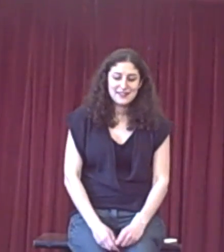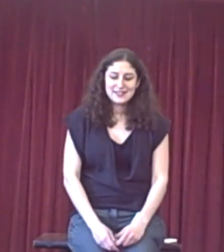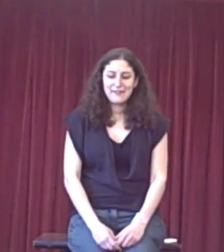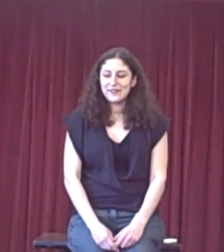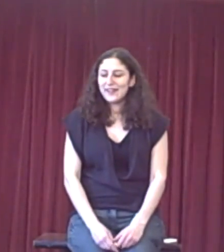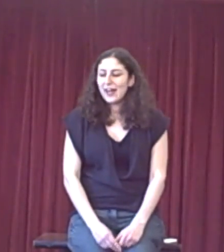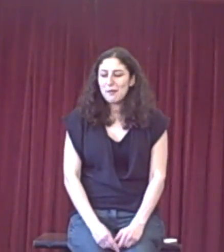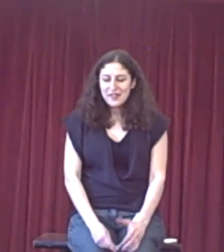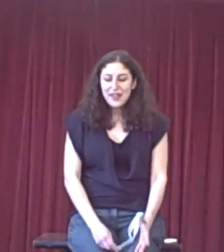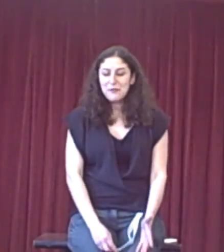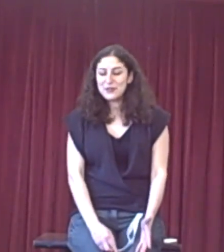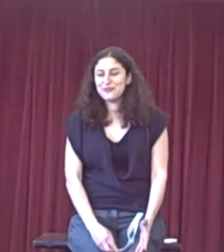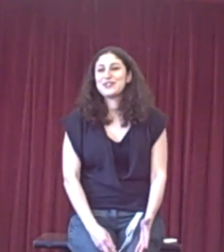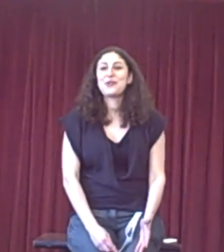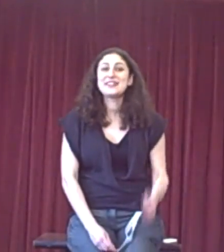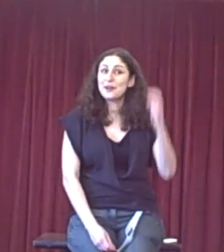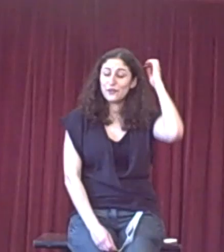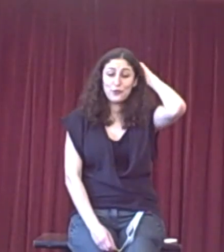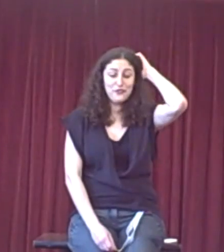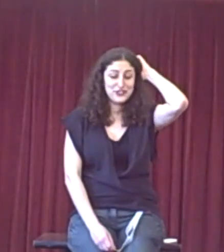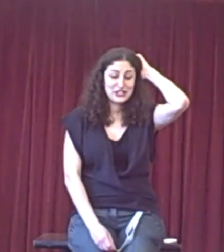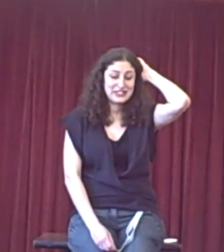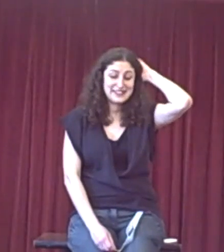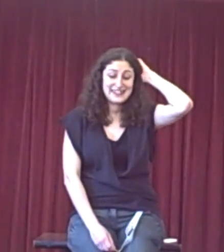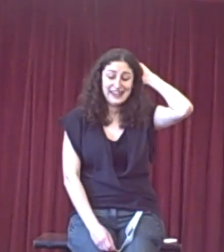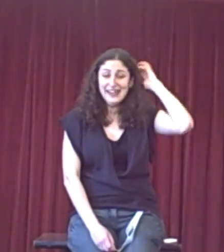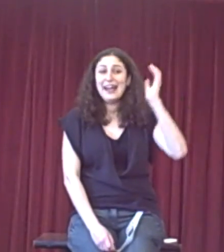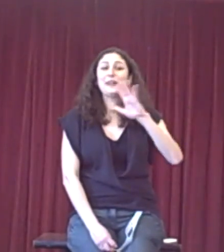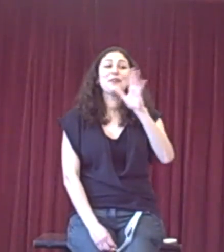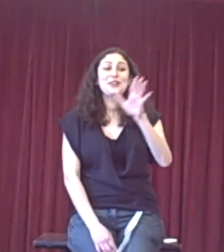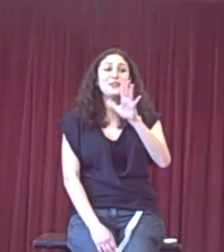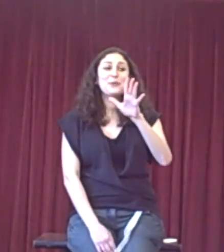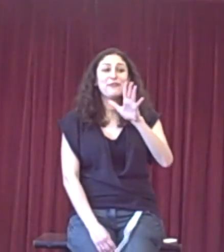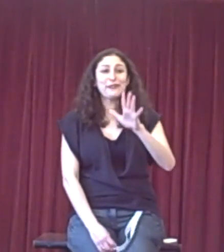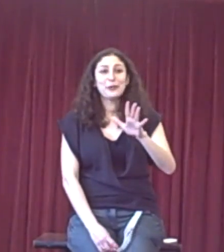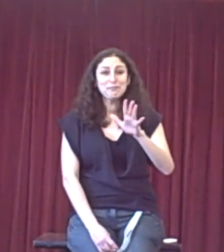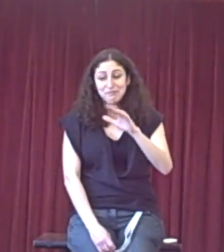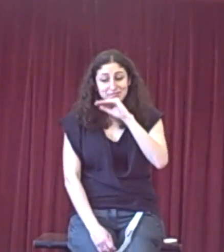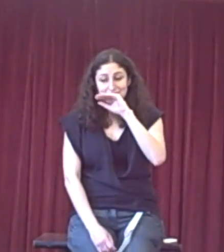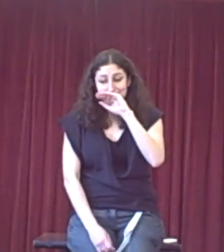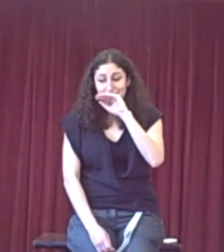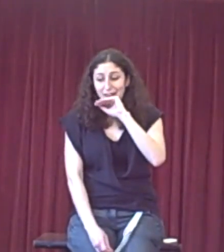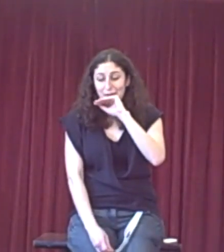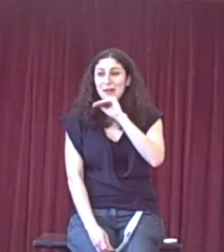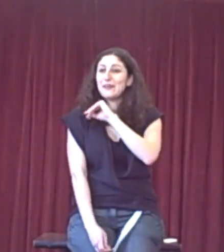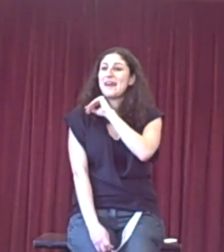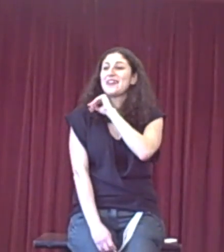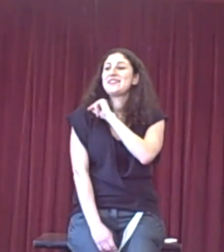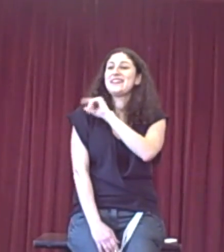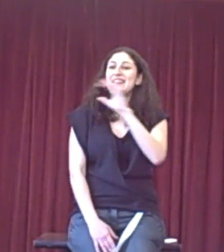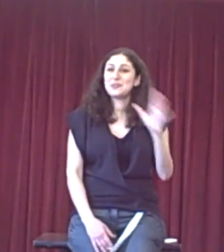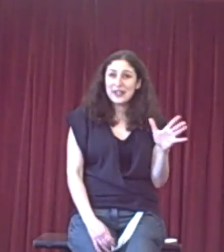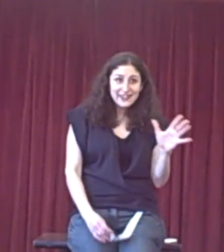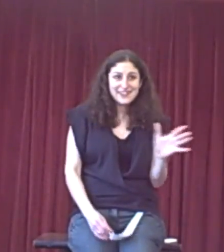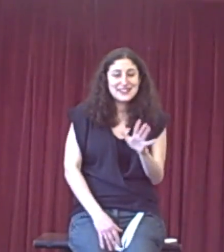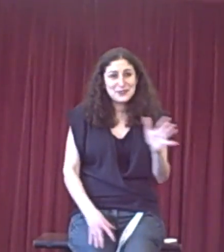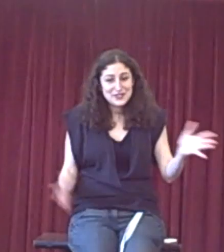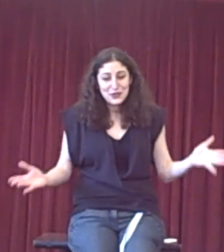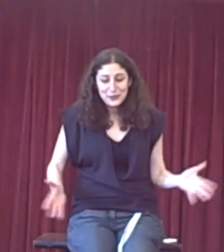this sense. And they're the most frustrating of all for judges to see. And I'm going to use one from a debate that I've seen this week, because it's always good